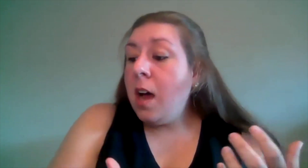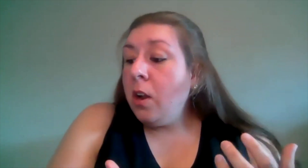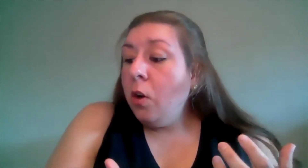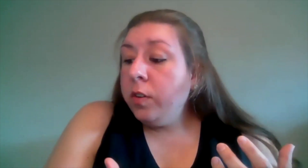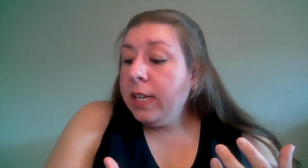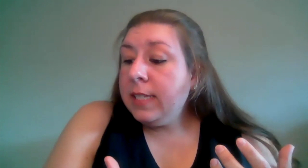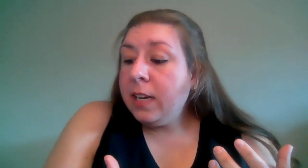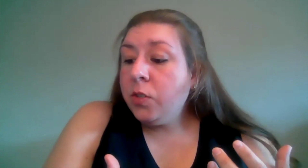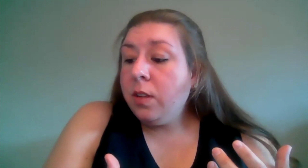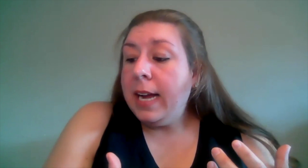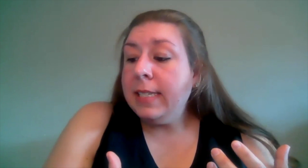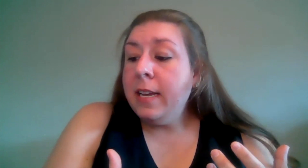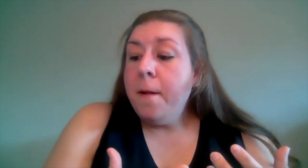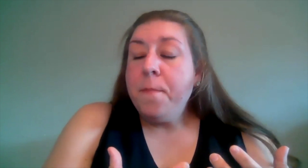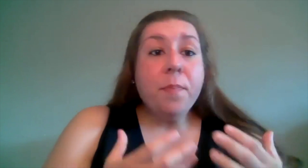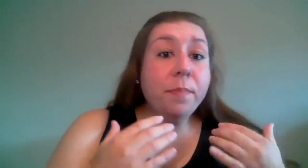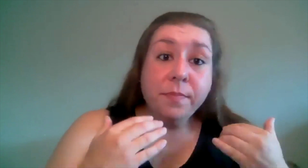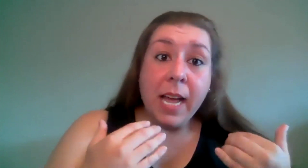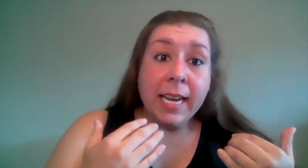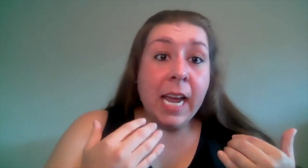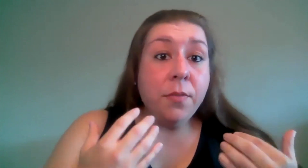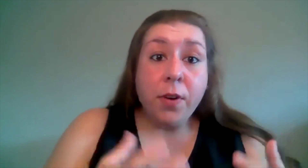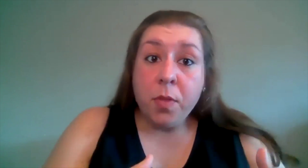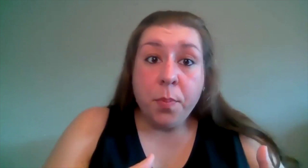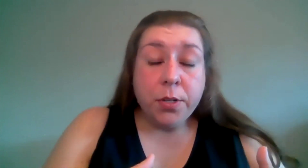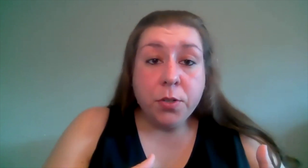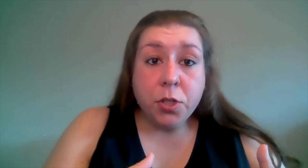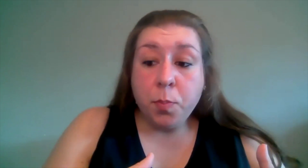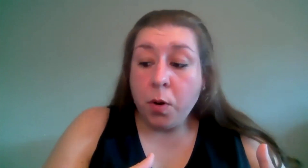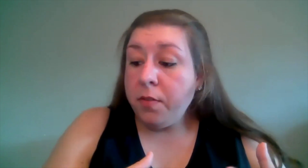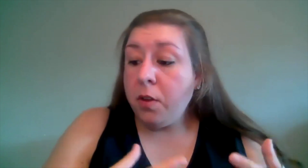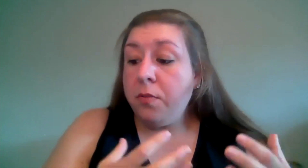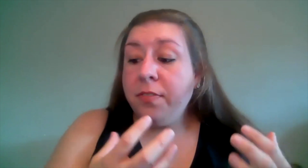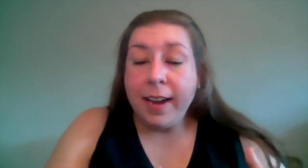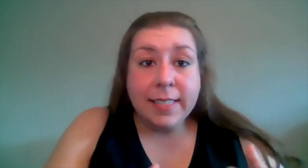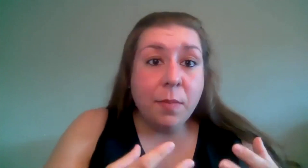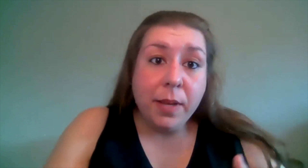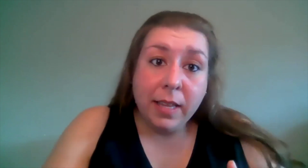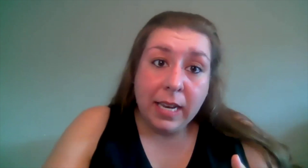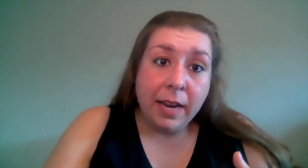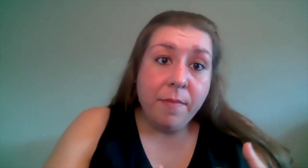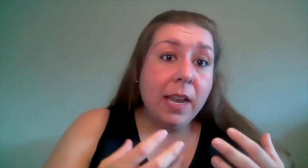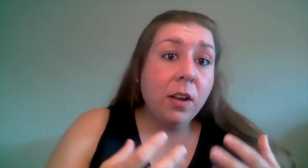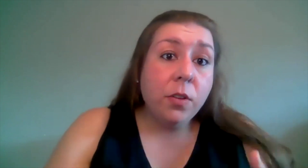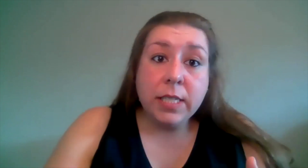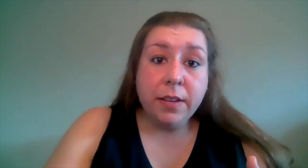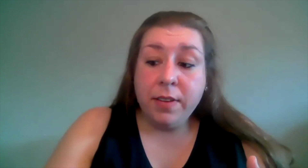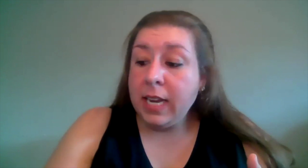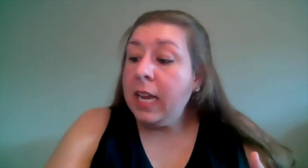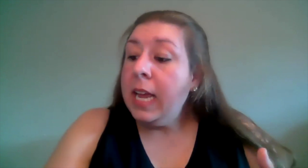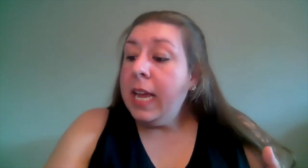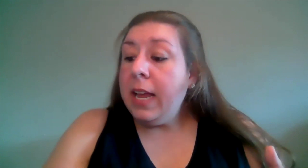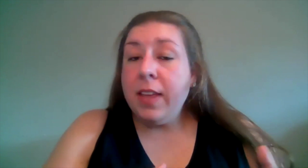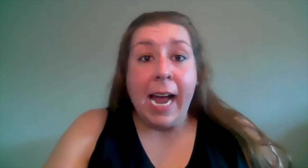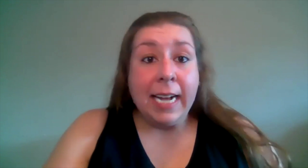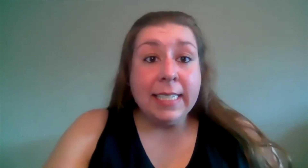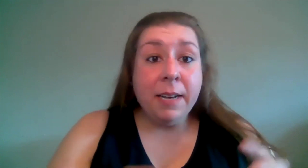not overly sexualized again from the producer's point of view flexibility and inclusivity in the casting